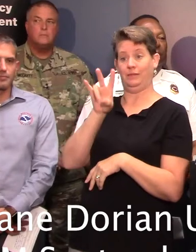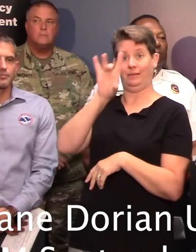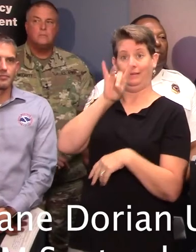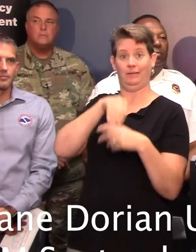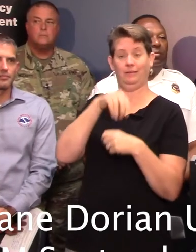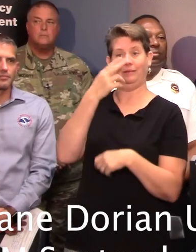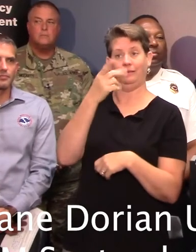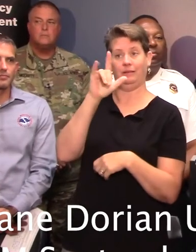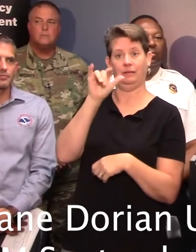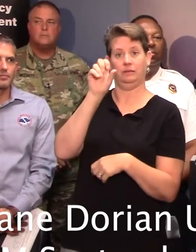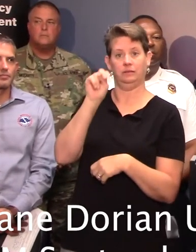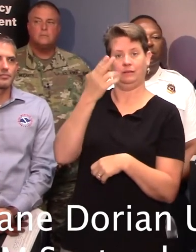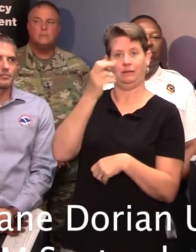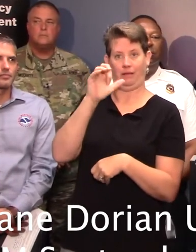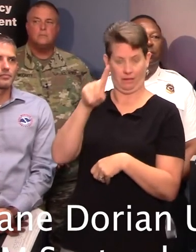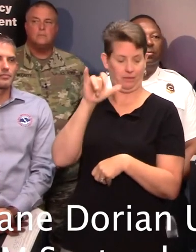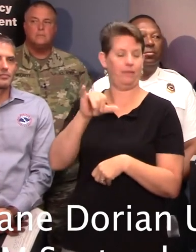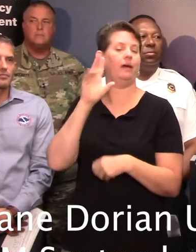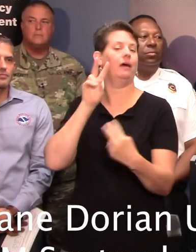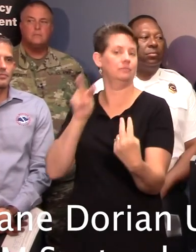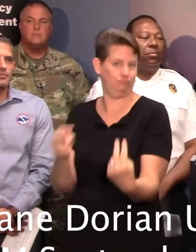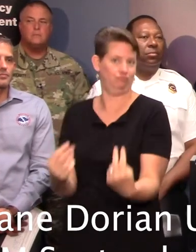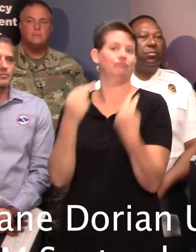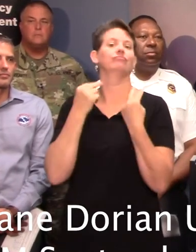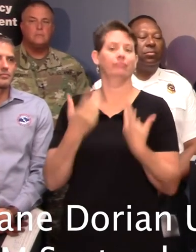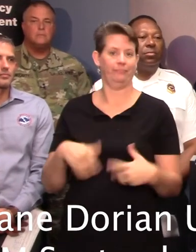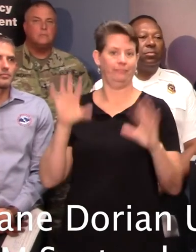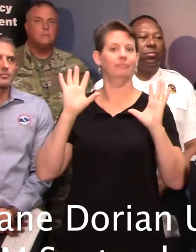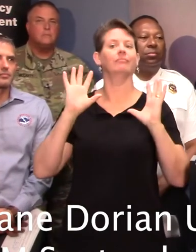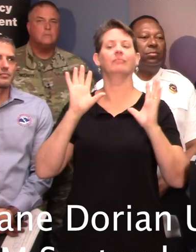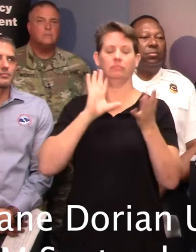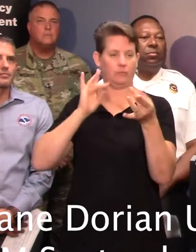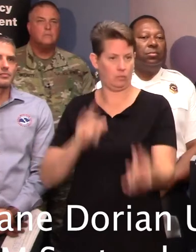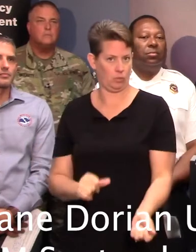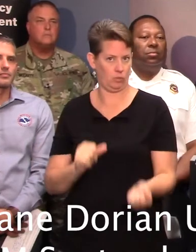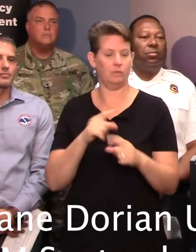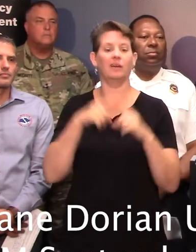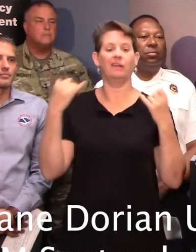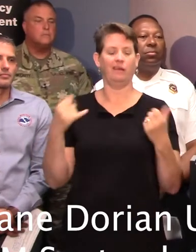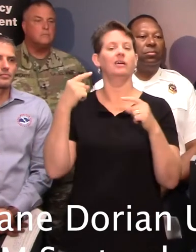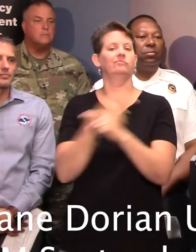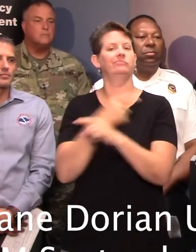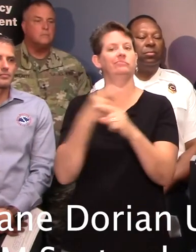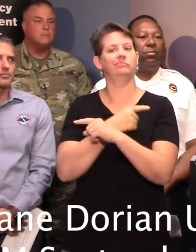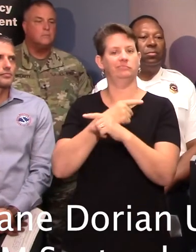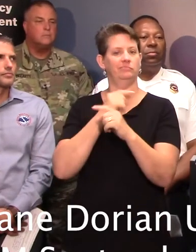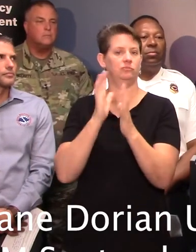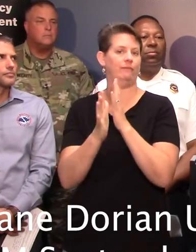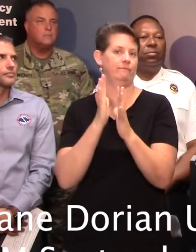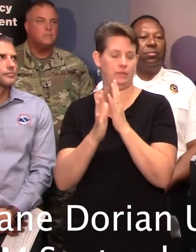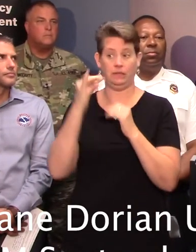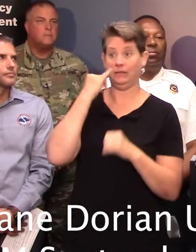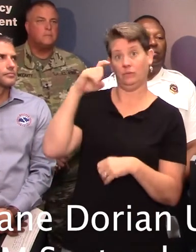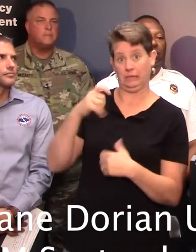Head, that reversal went smoothly as well, but we've ended that reversal as traffic is returned back to normal. If we